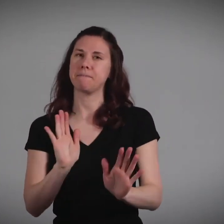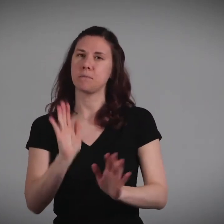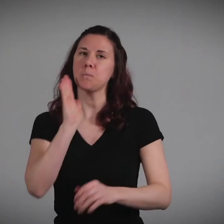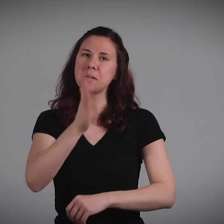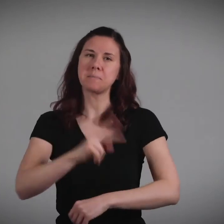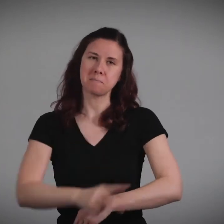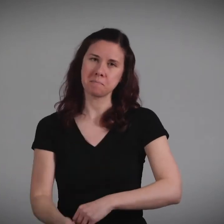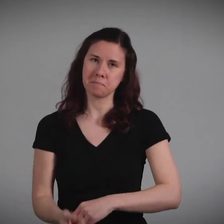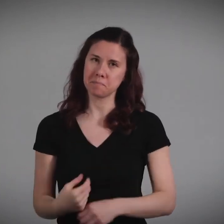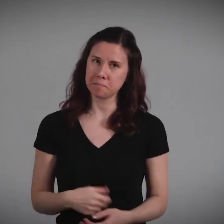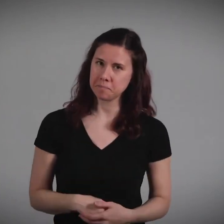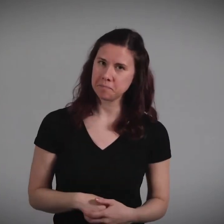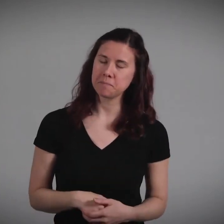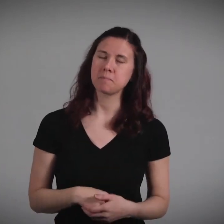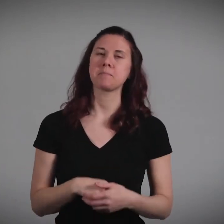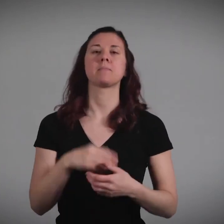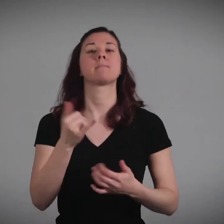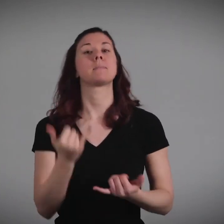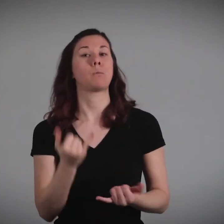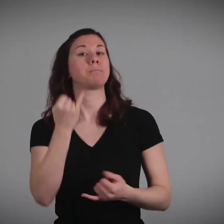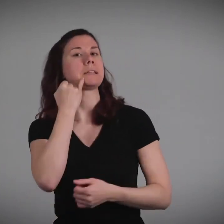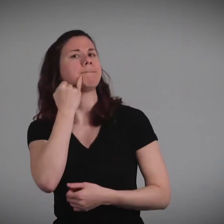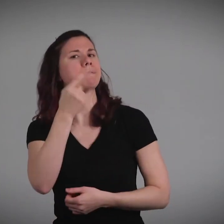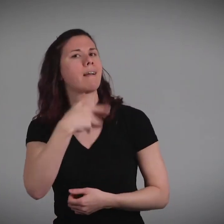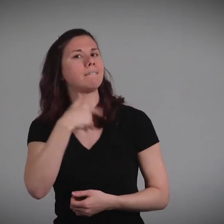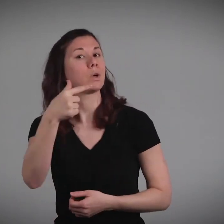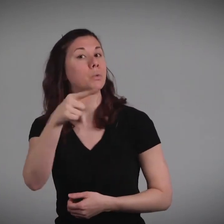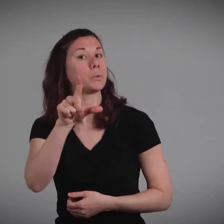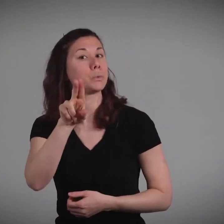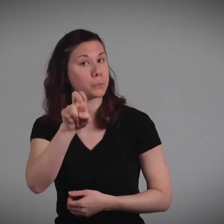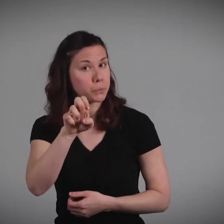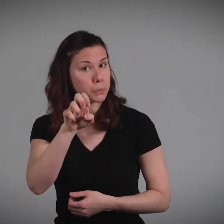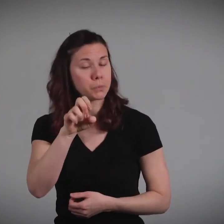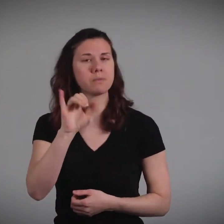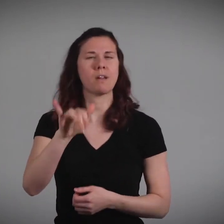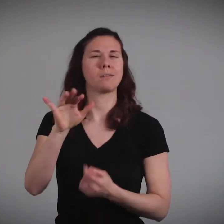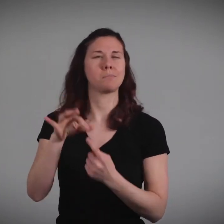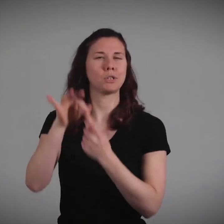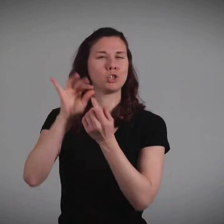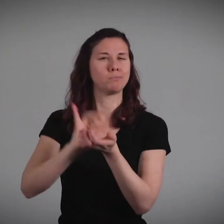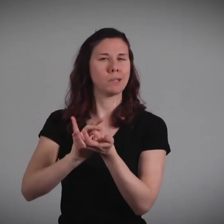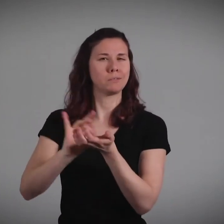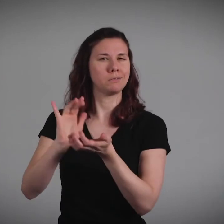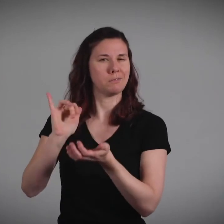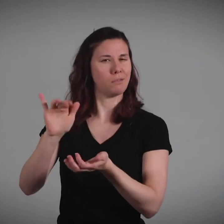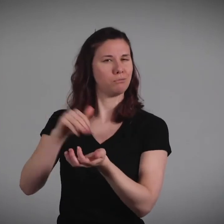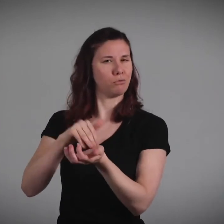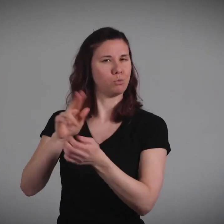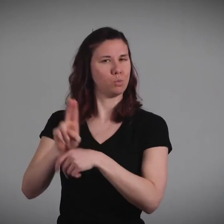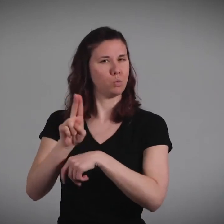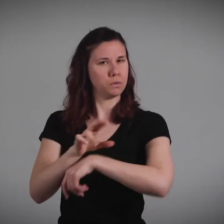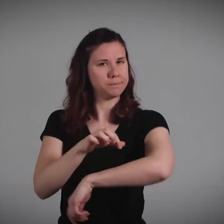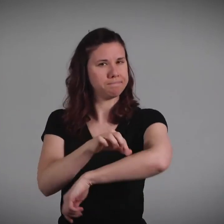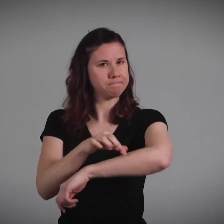peel it off, but don't bother. It comes off on its own. Now, if you got glue to mend the wound, keep it clean and dry.